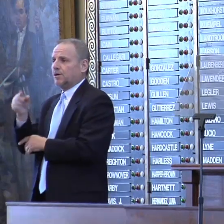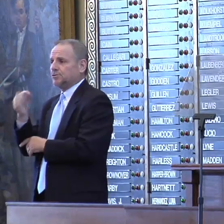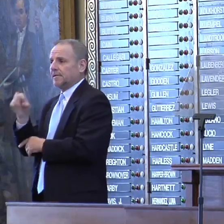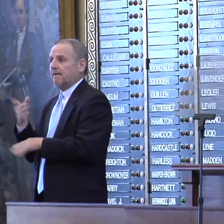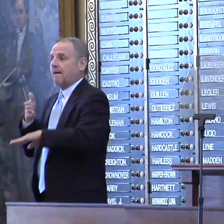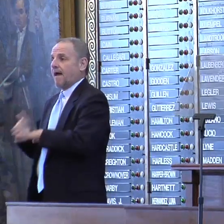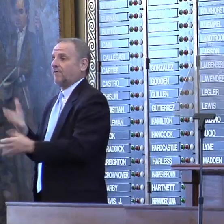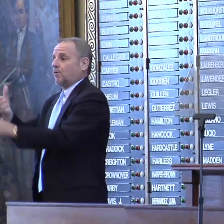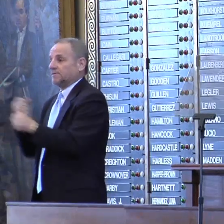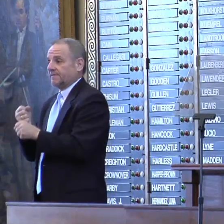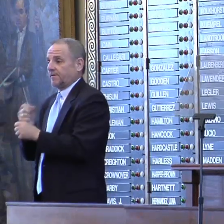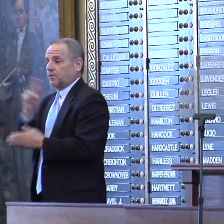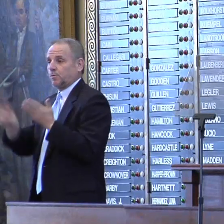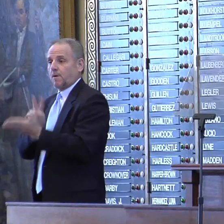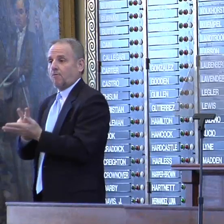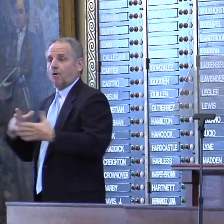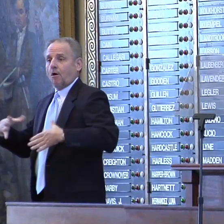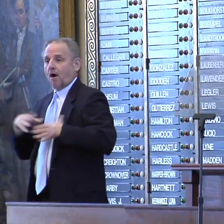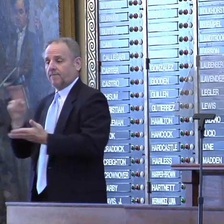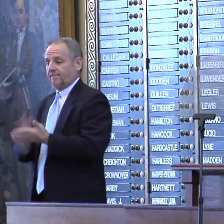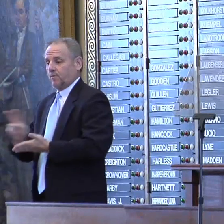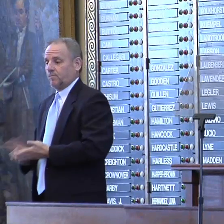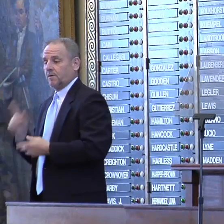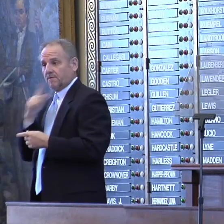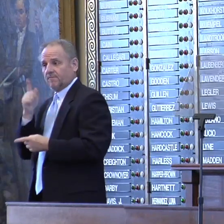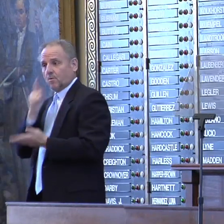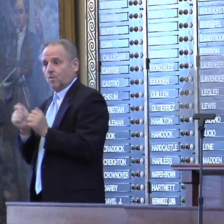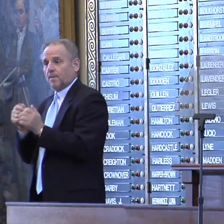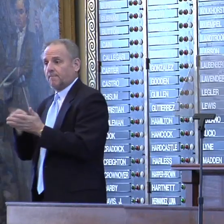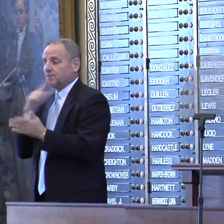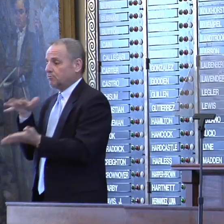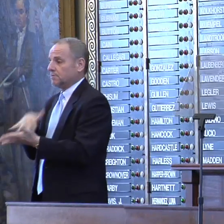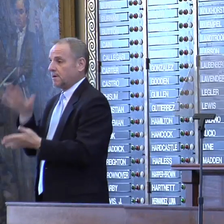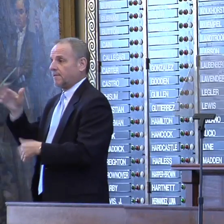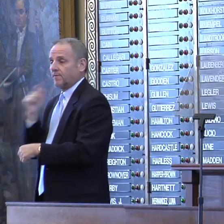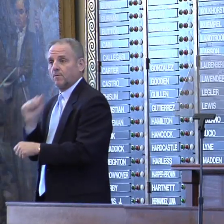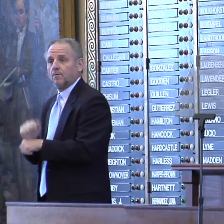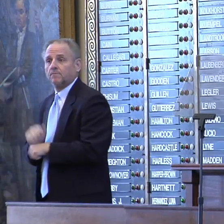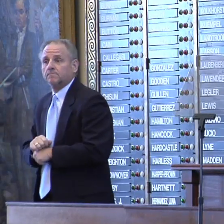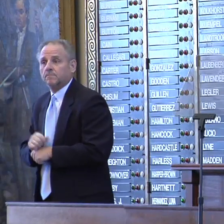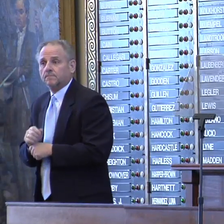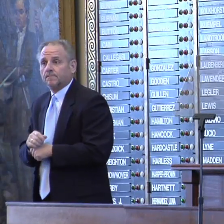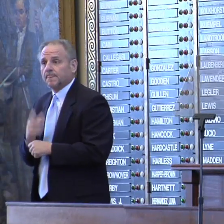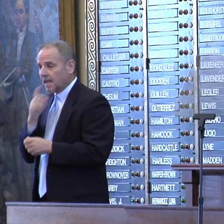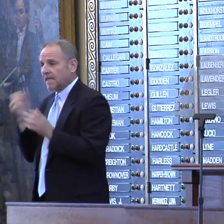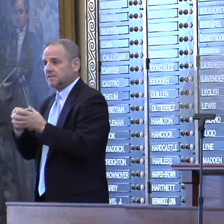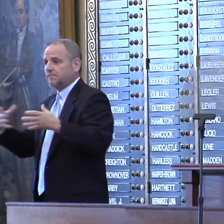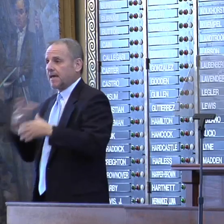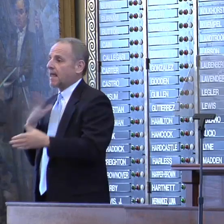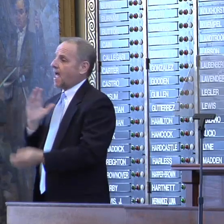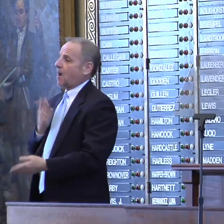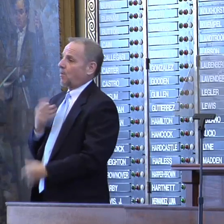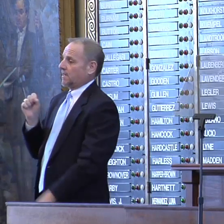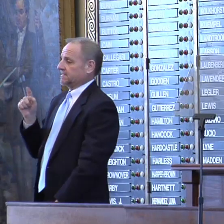after receiving two hours off per week with pay to study or go to class. Let's expand our